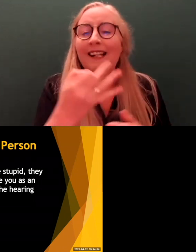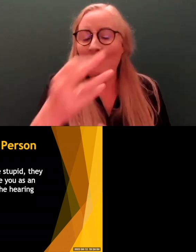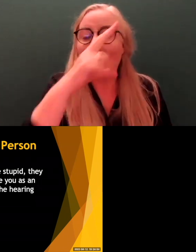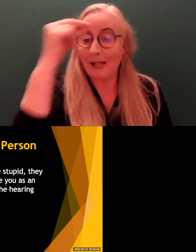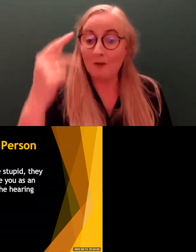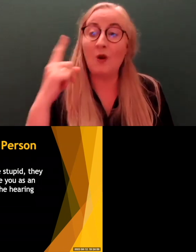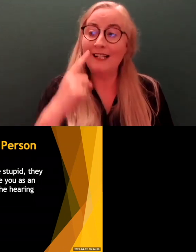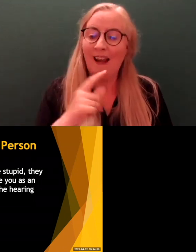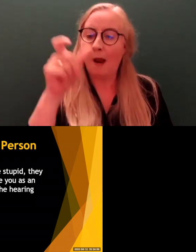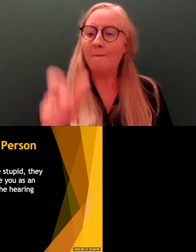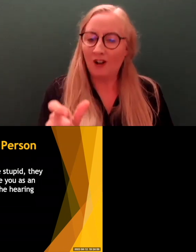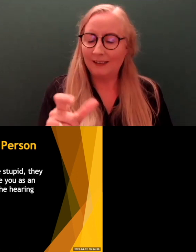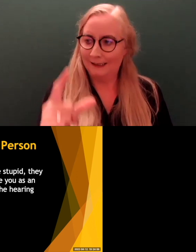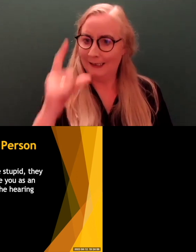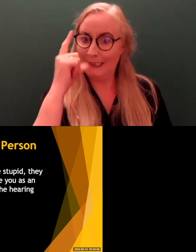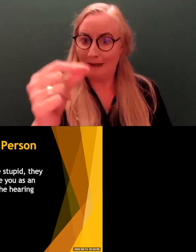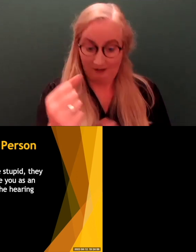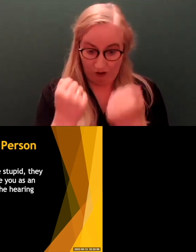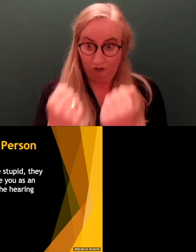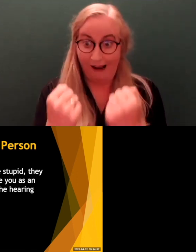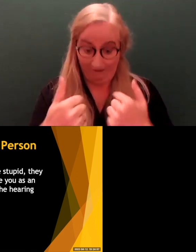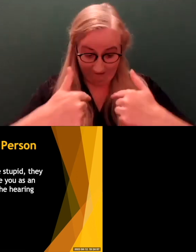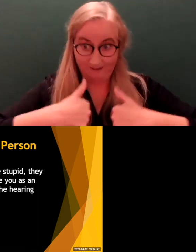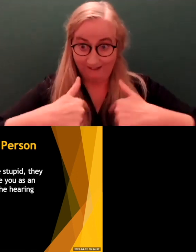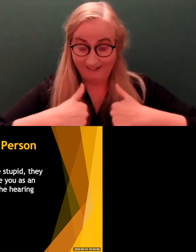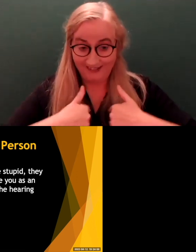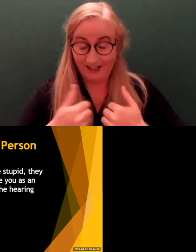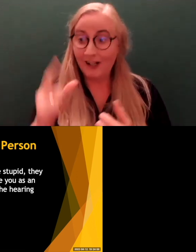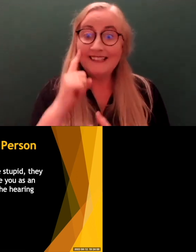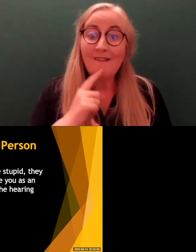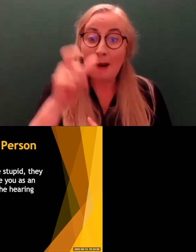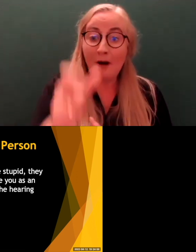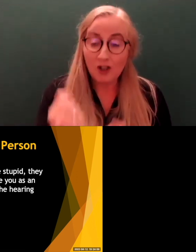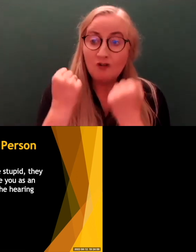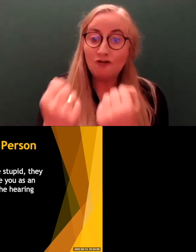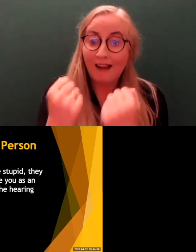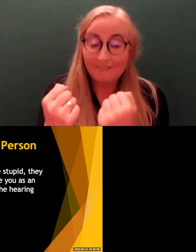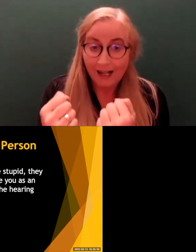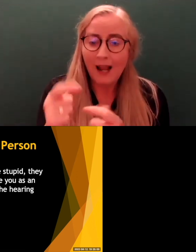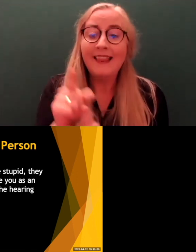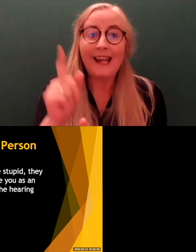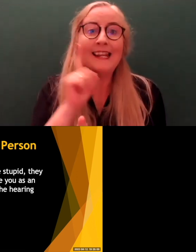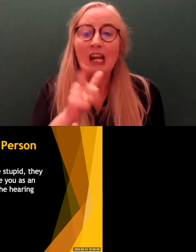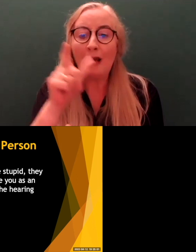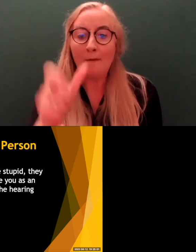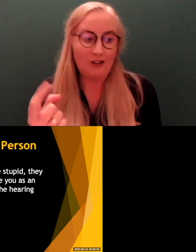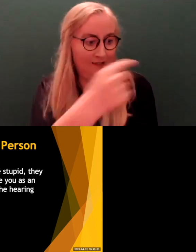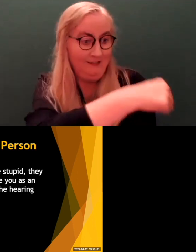So if the deaf person driving and they're the one speeding and the hearing person is in the passenger seat and the guard who pulls them over.